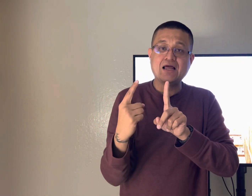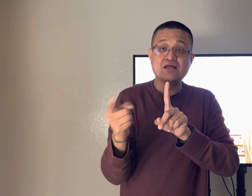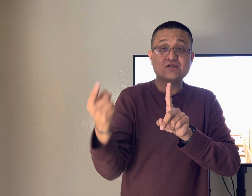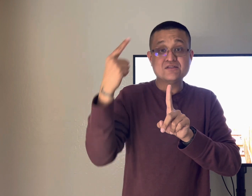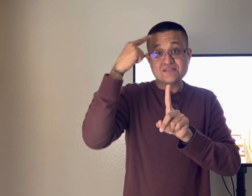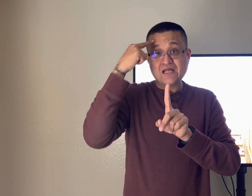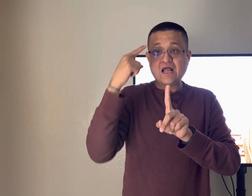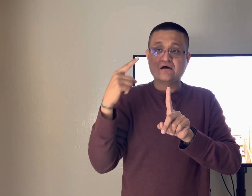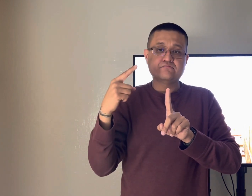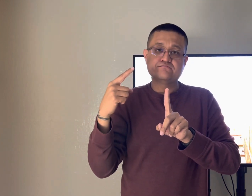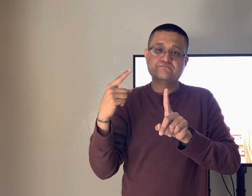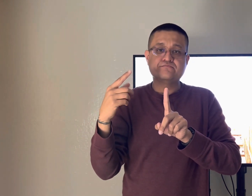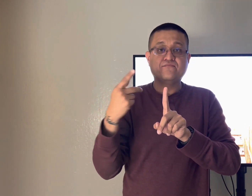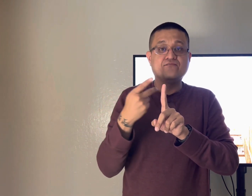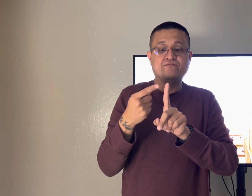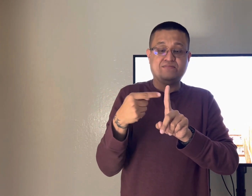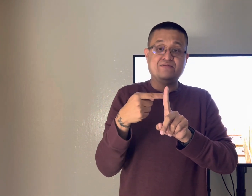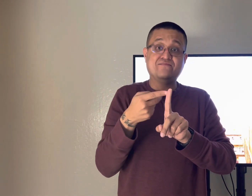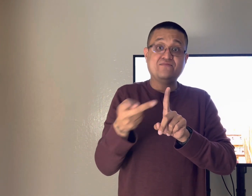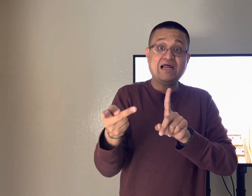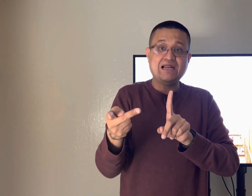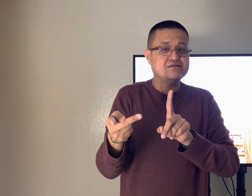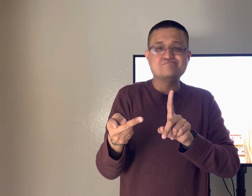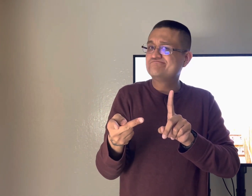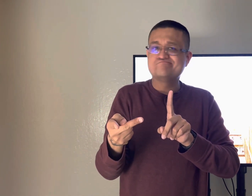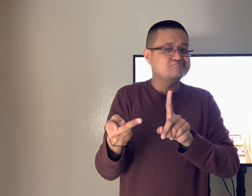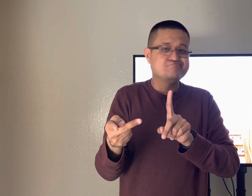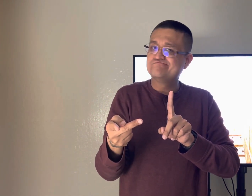so when they failed god went ahead became flesh